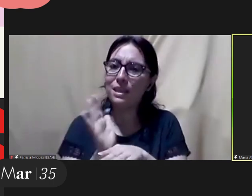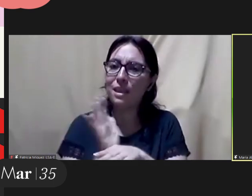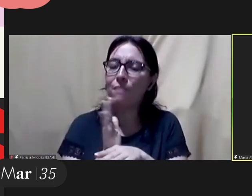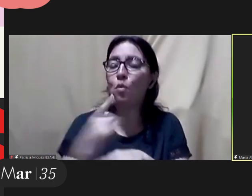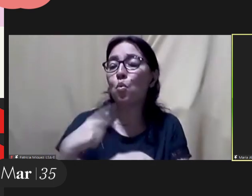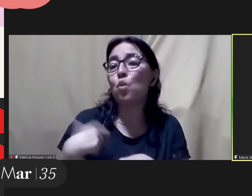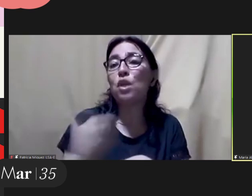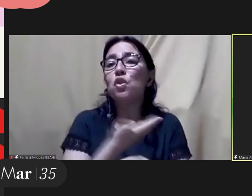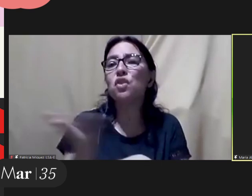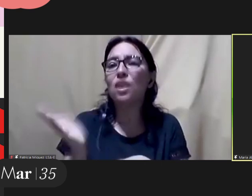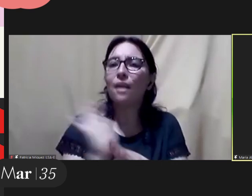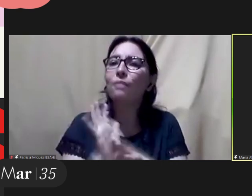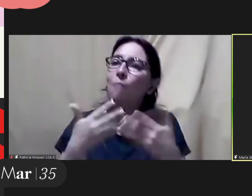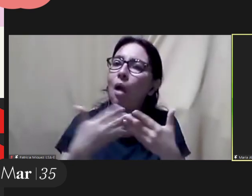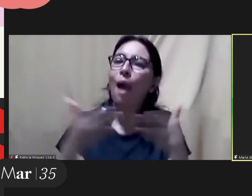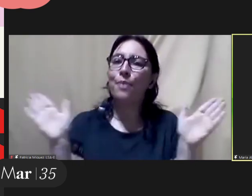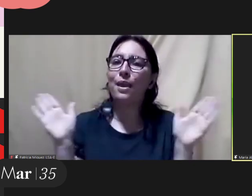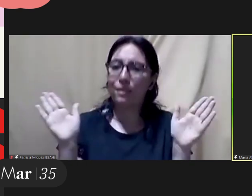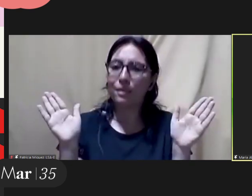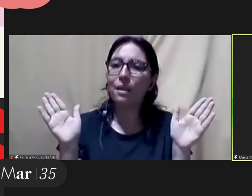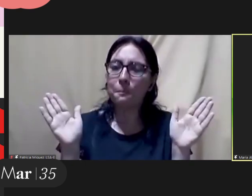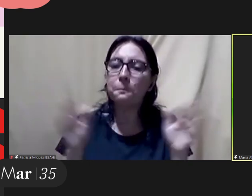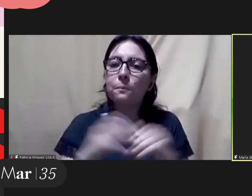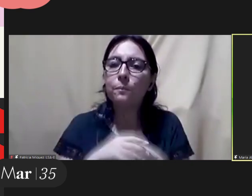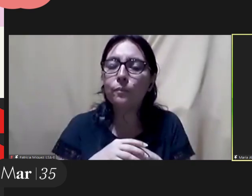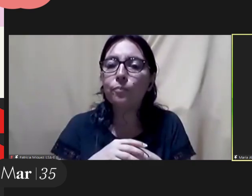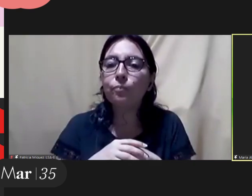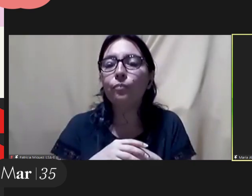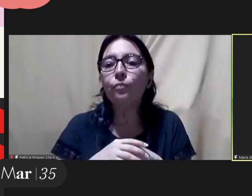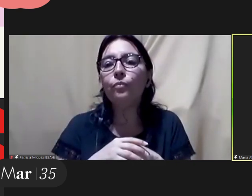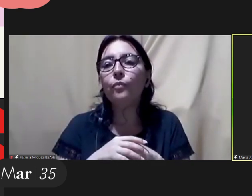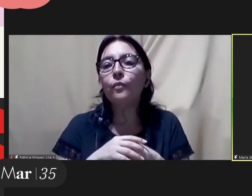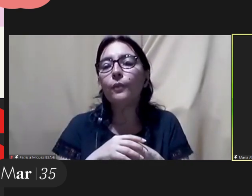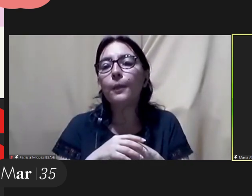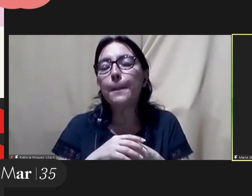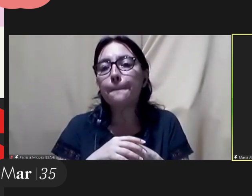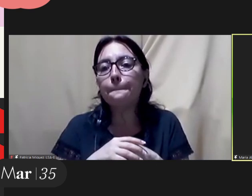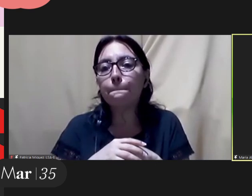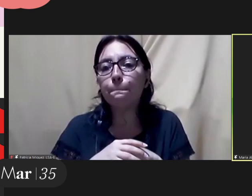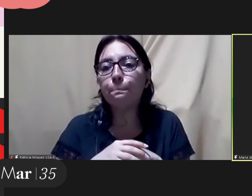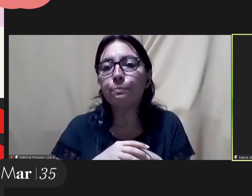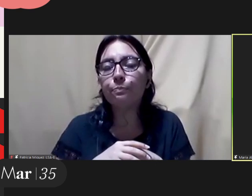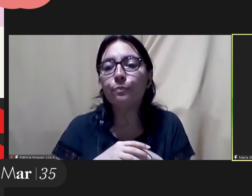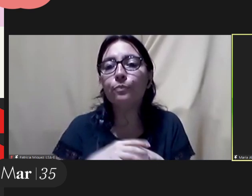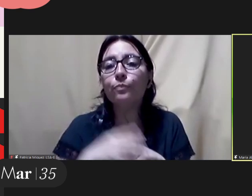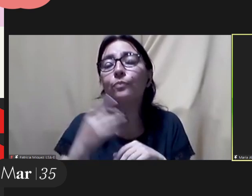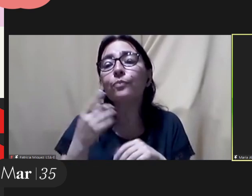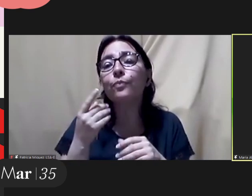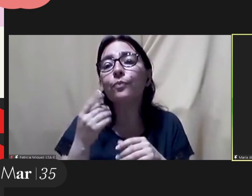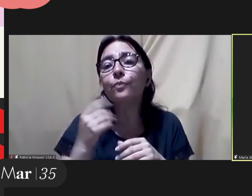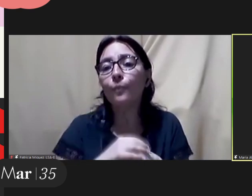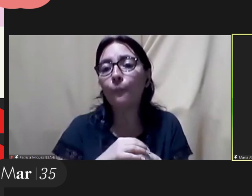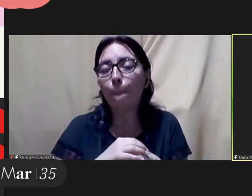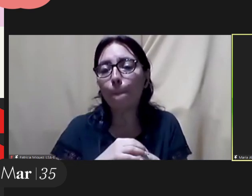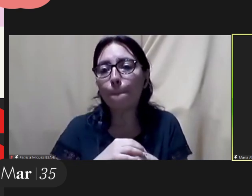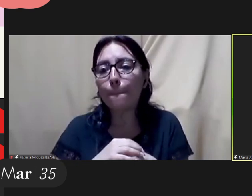we should make so that society becomes more open minded. What are the things we can do to